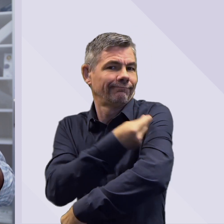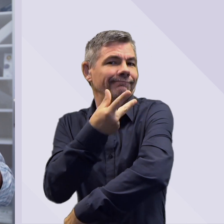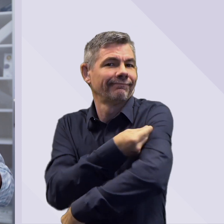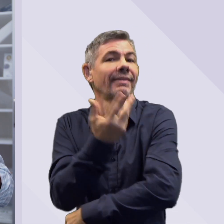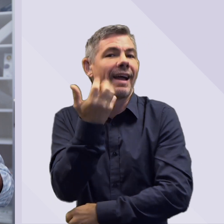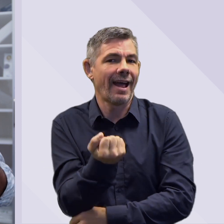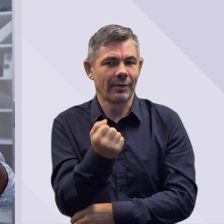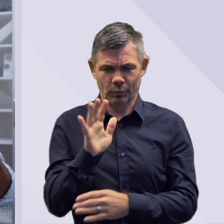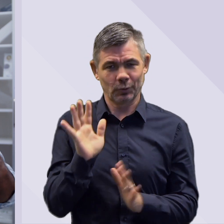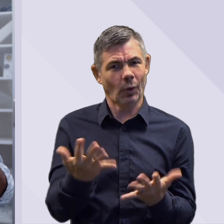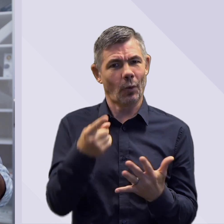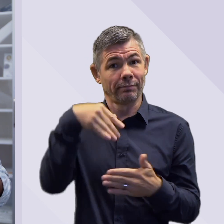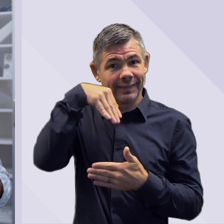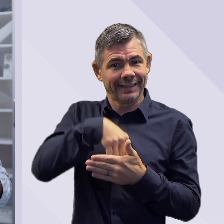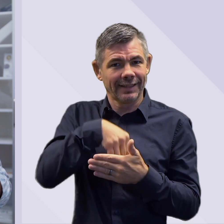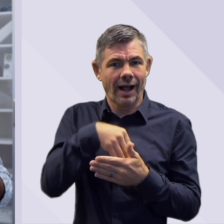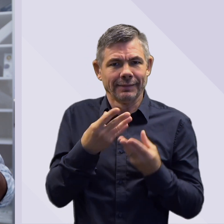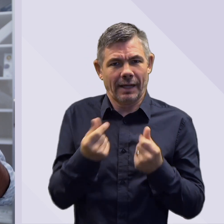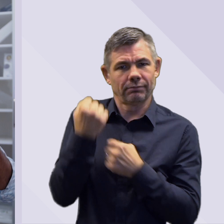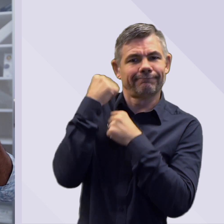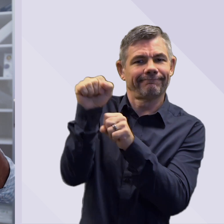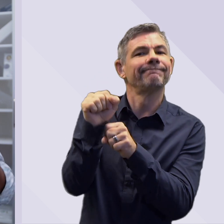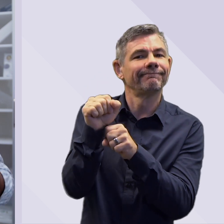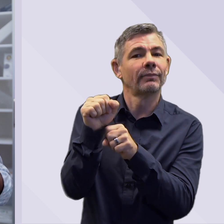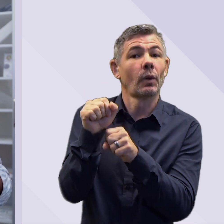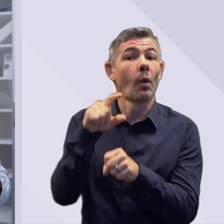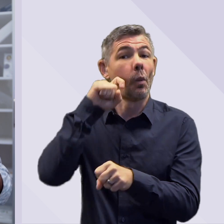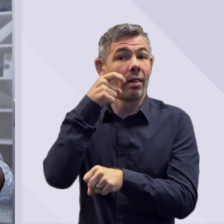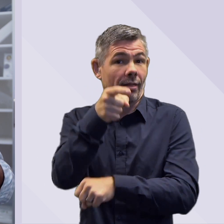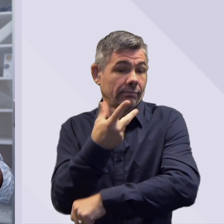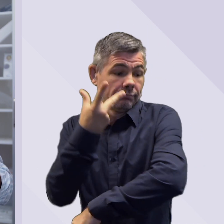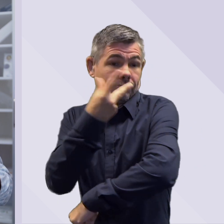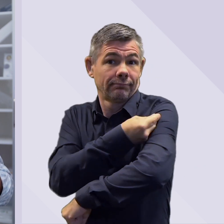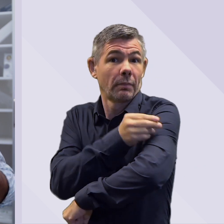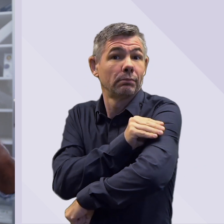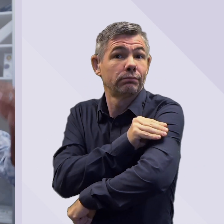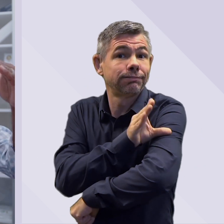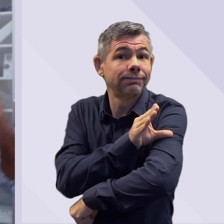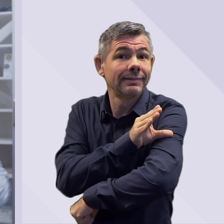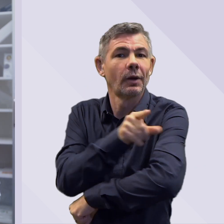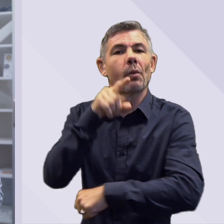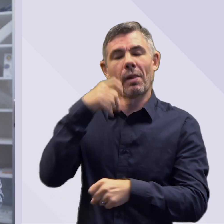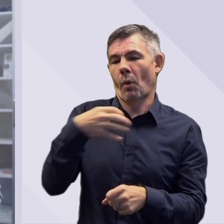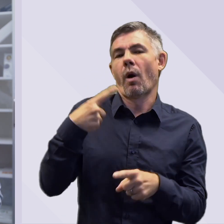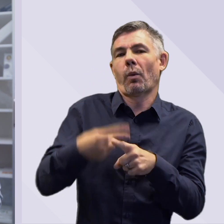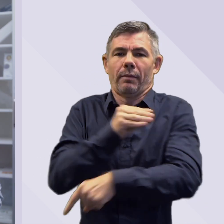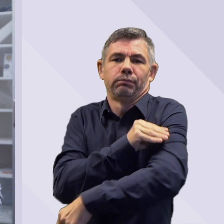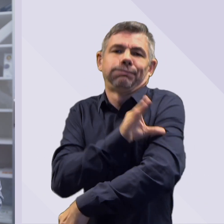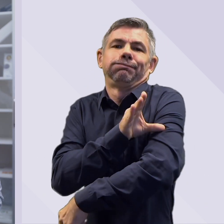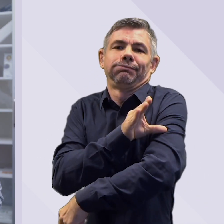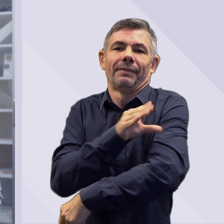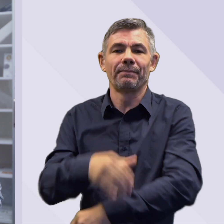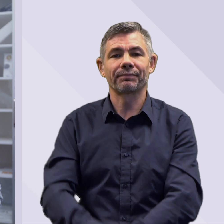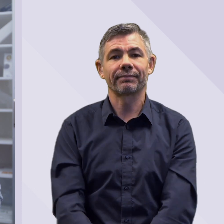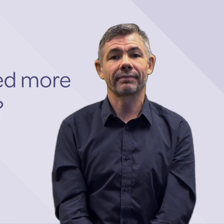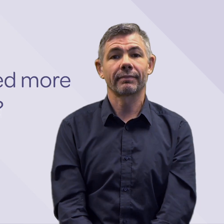immunity there from your first two doses the booster shot works much faster at pushing your immunity